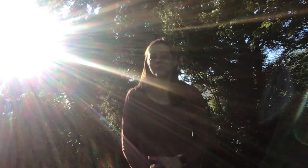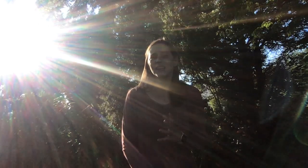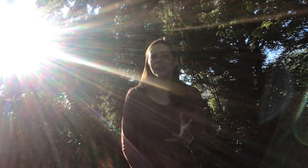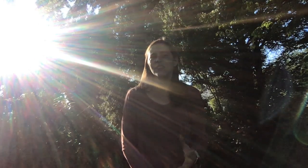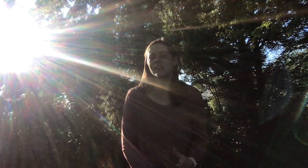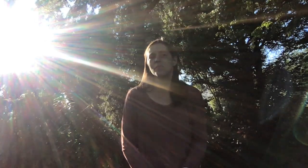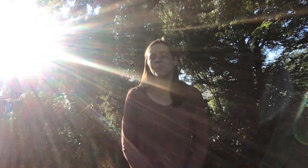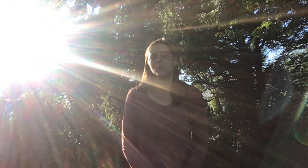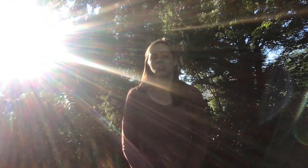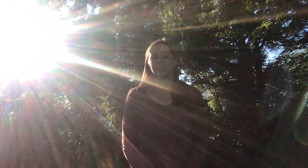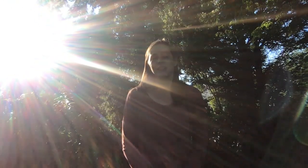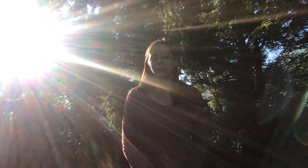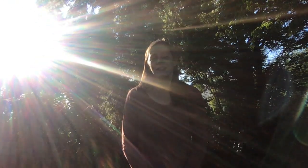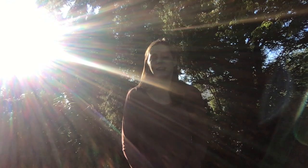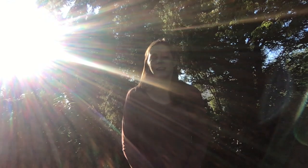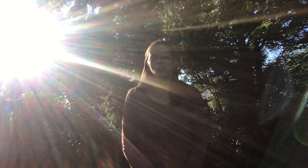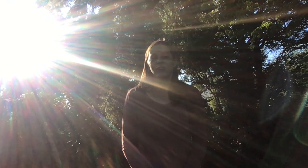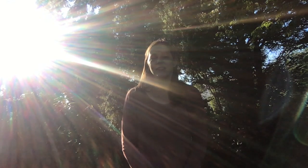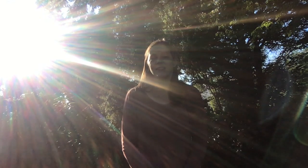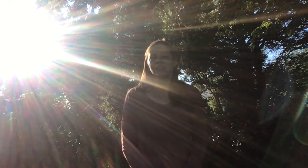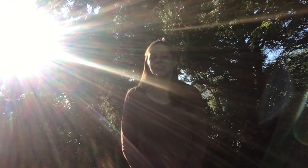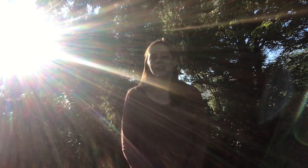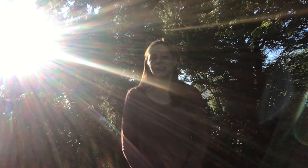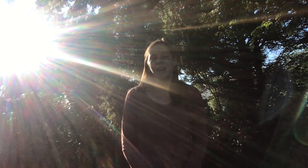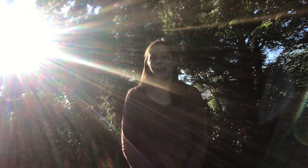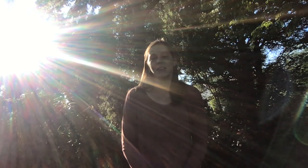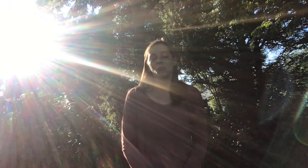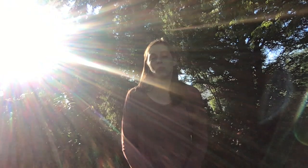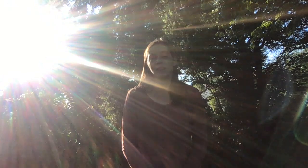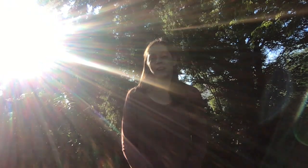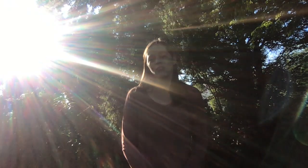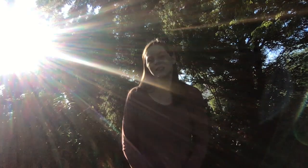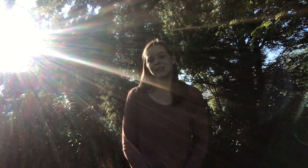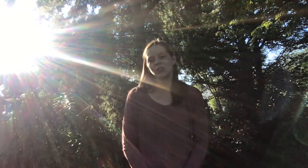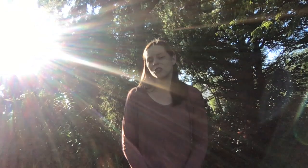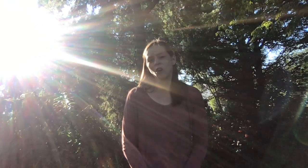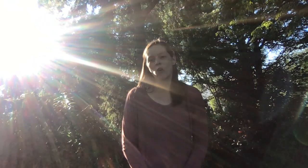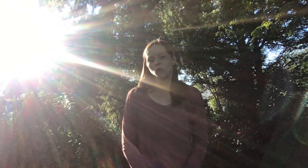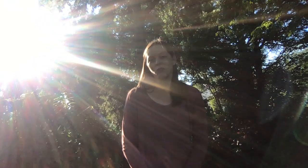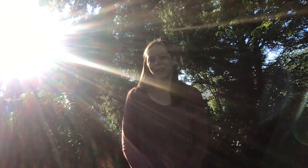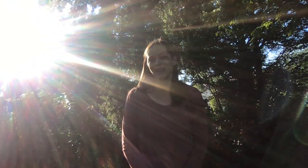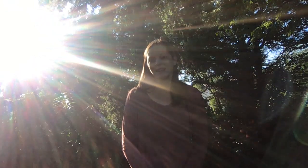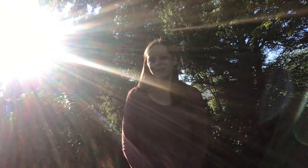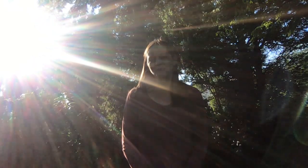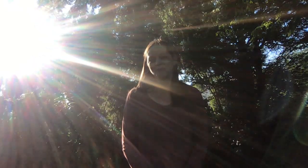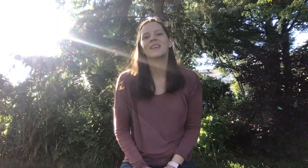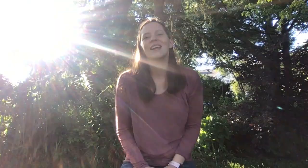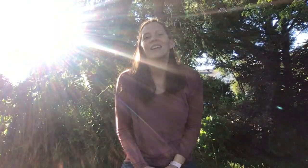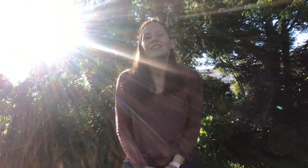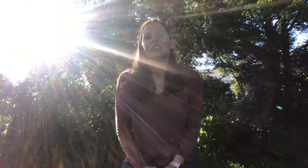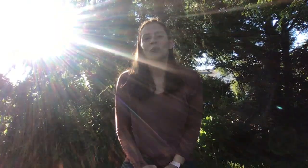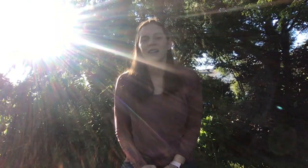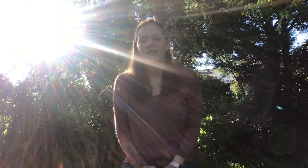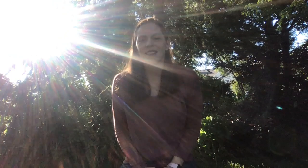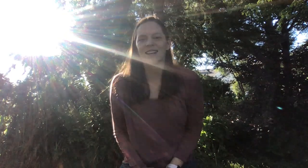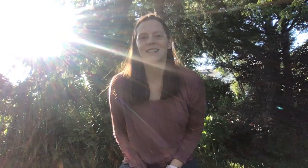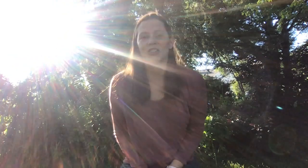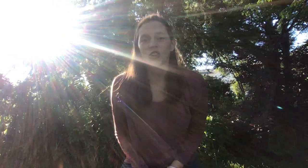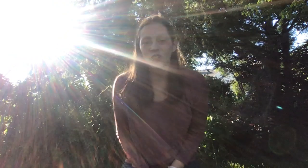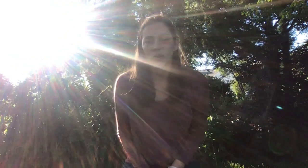Even if people are sick, you can still see his hand at work and you can still know who he is. So one of the things I told you